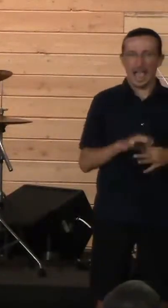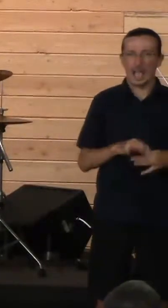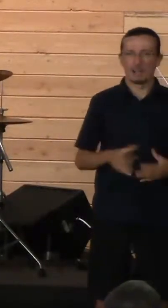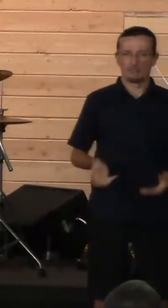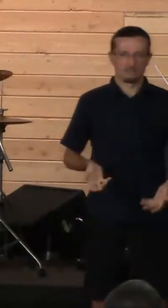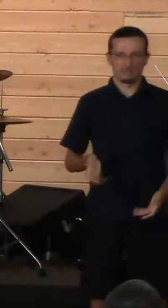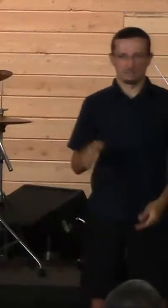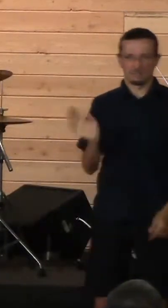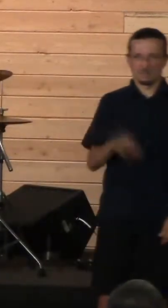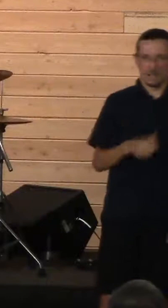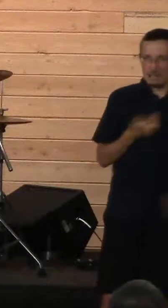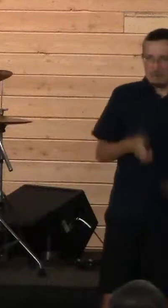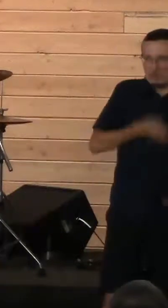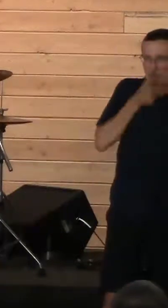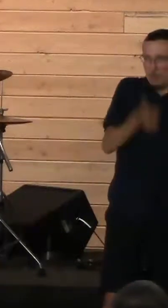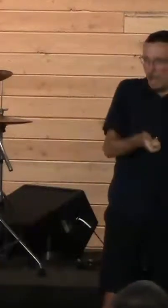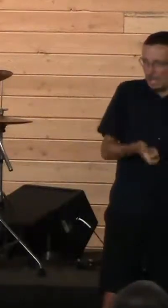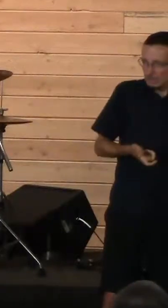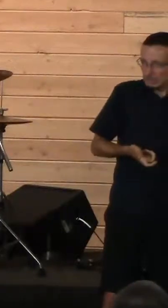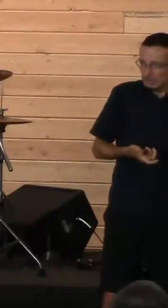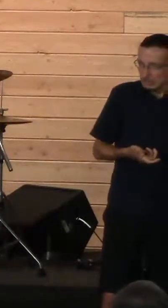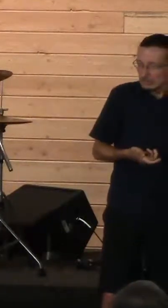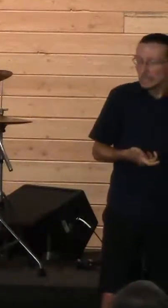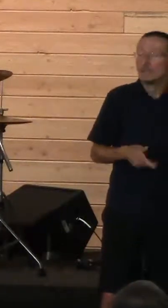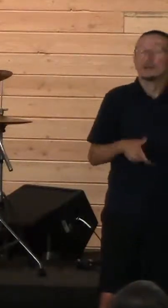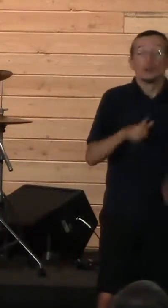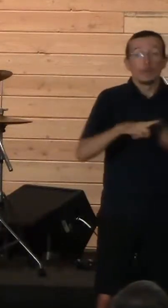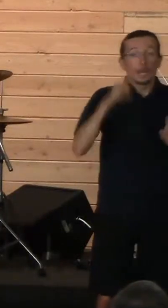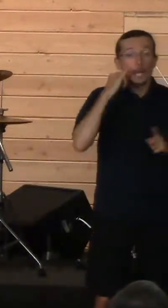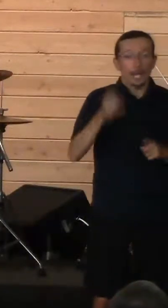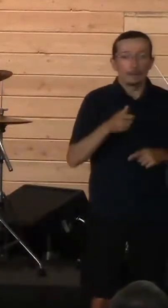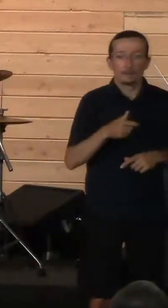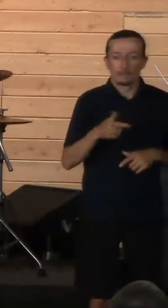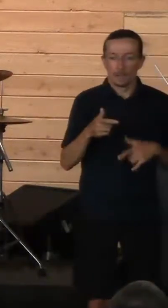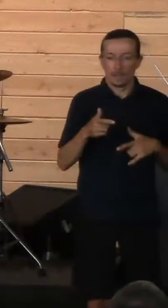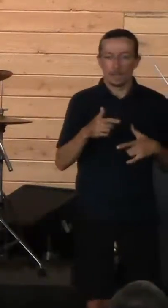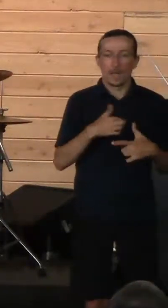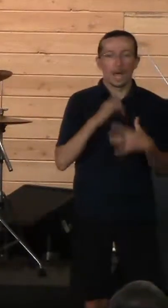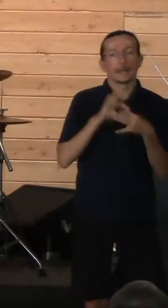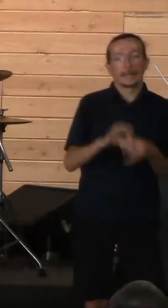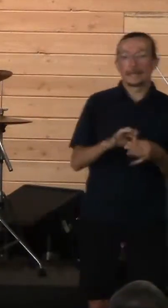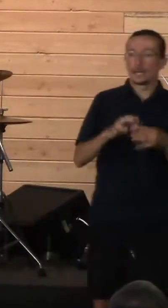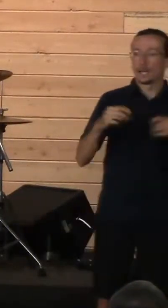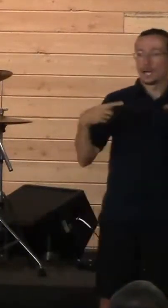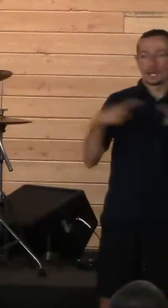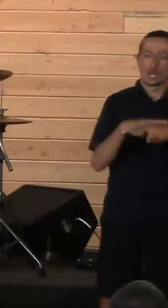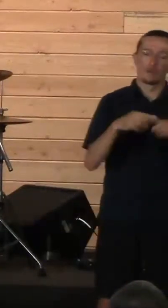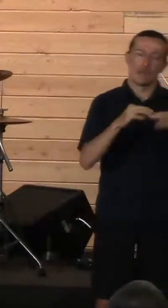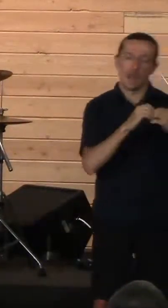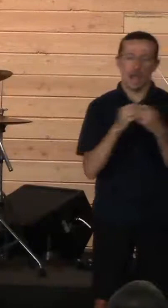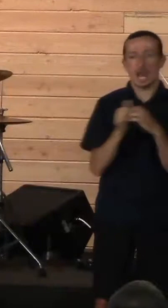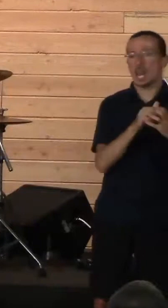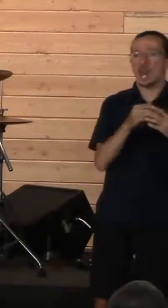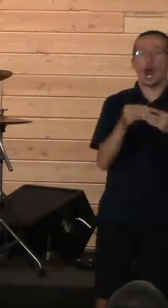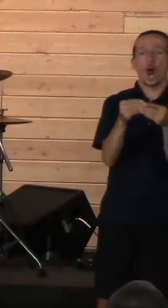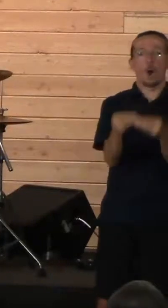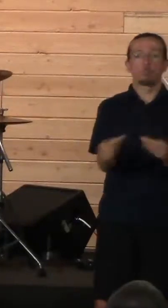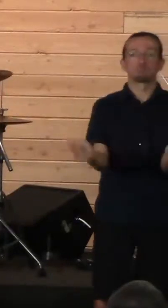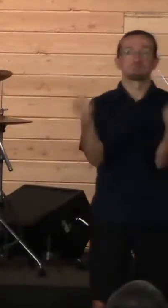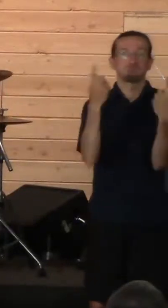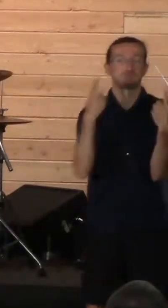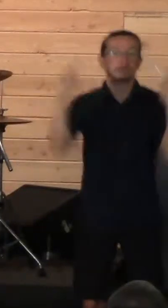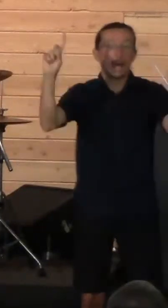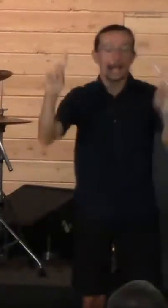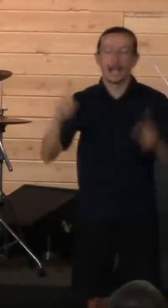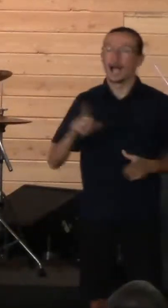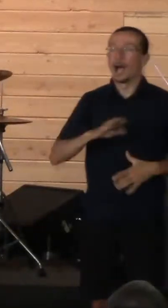not interested in watching that movie, but if it ends well, great. I am super happy it was all worth it in the end, but unfortunately there's a